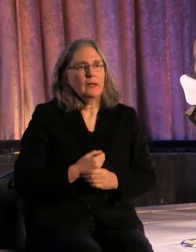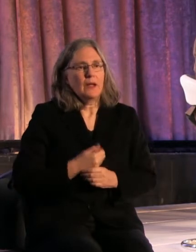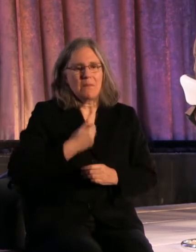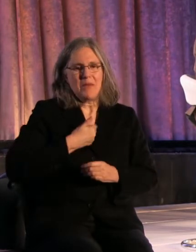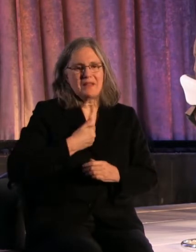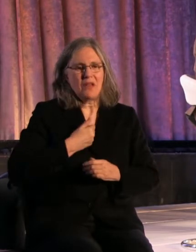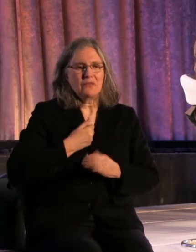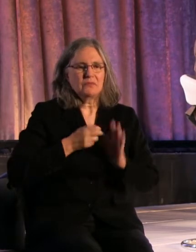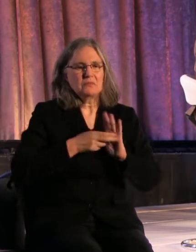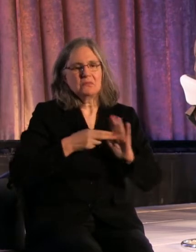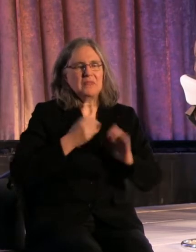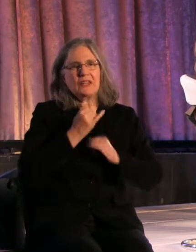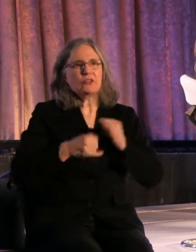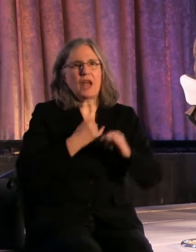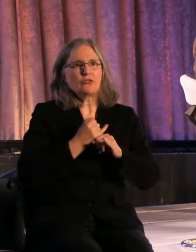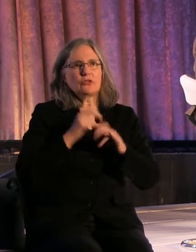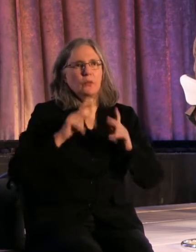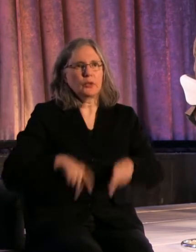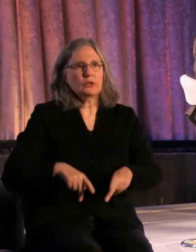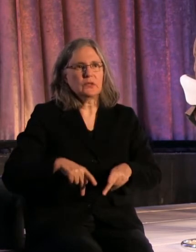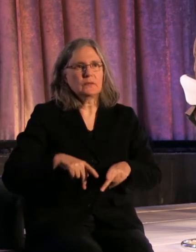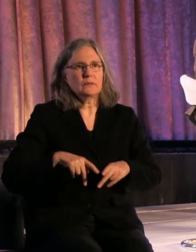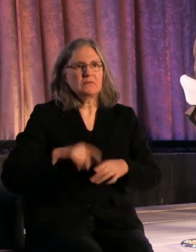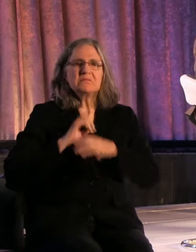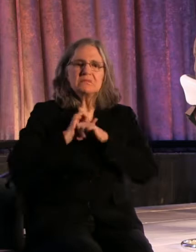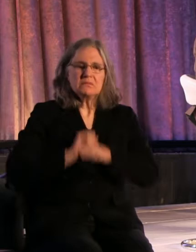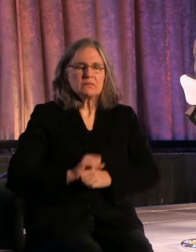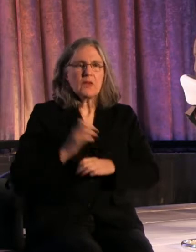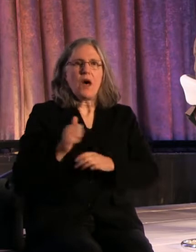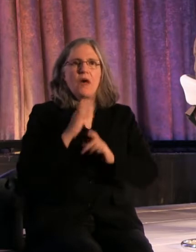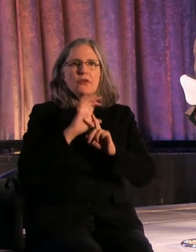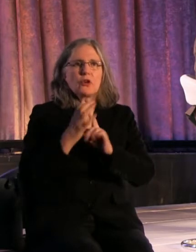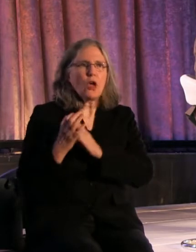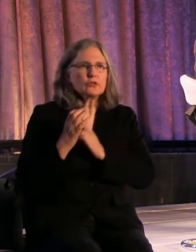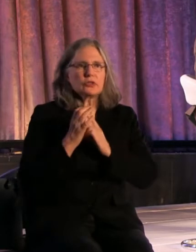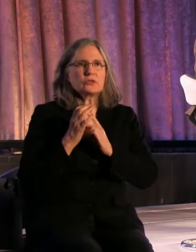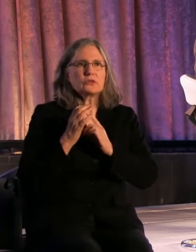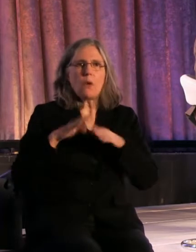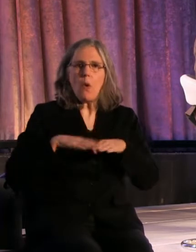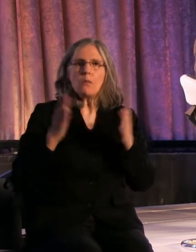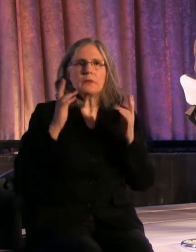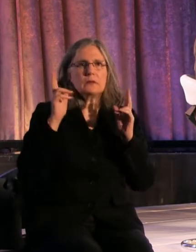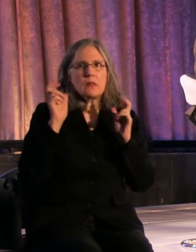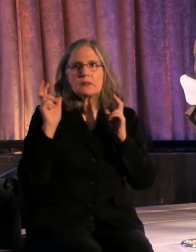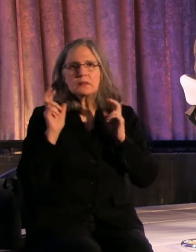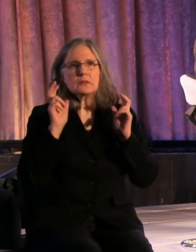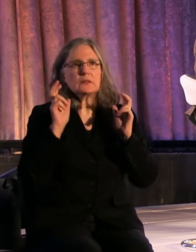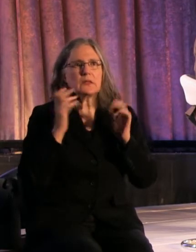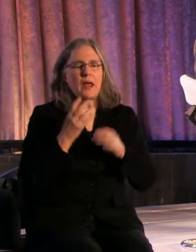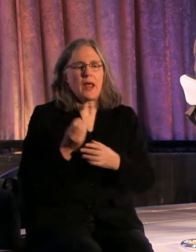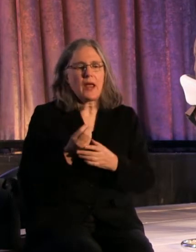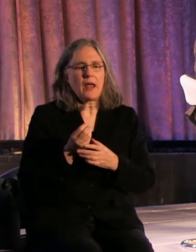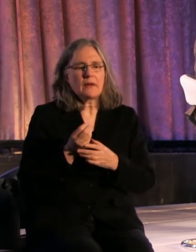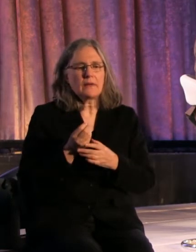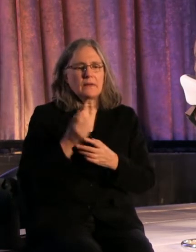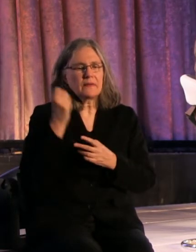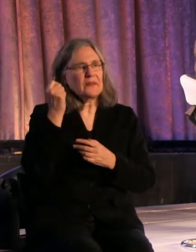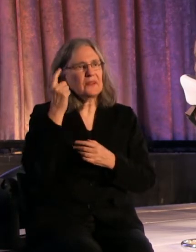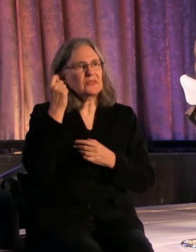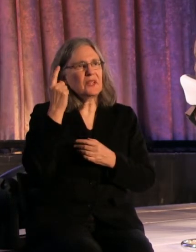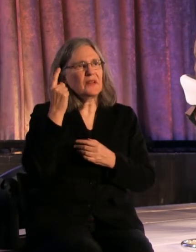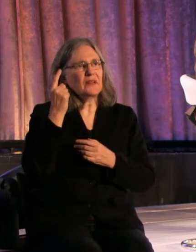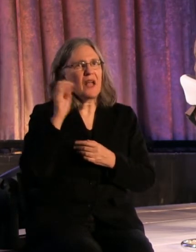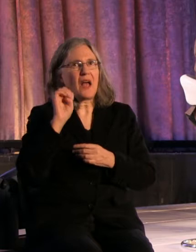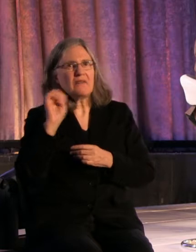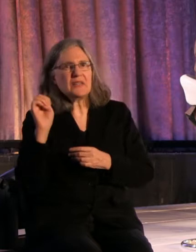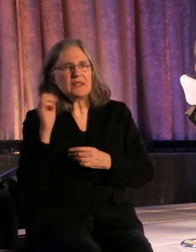person, being accustomed to other cultures, listening to them, especially just having sort of like this understanding of East